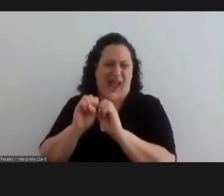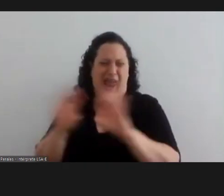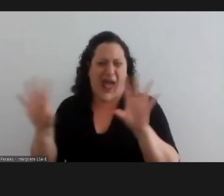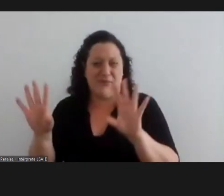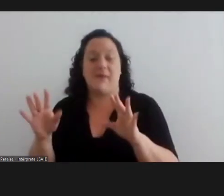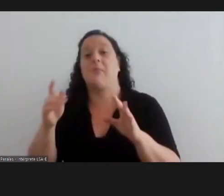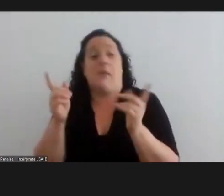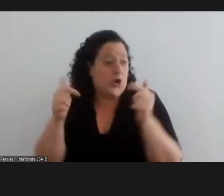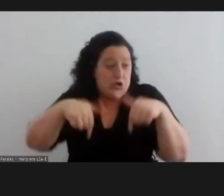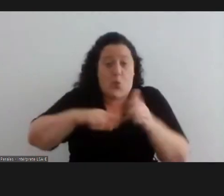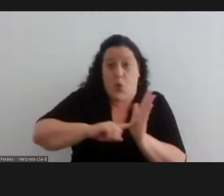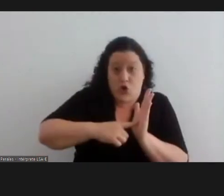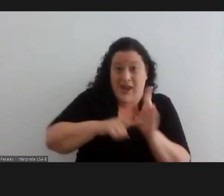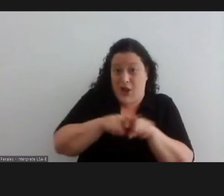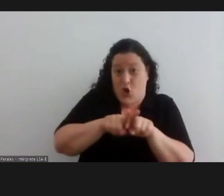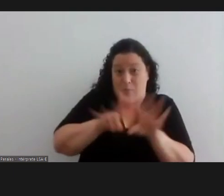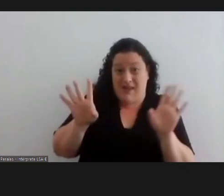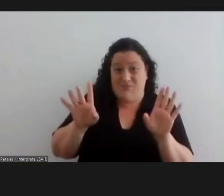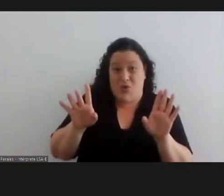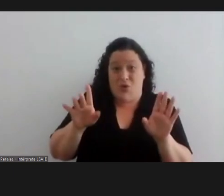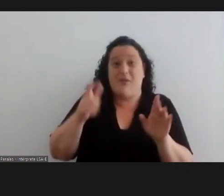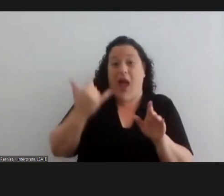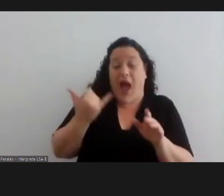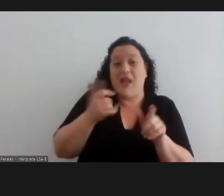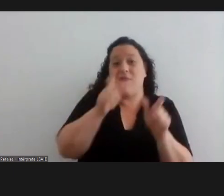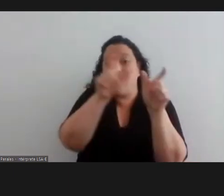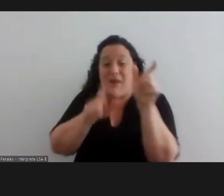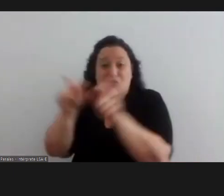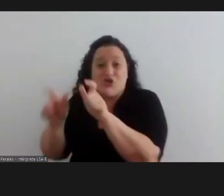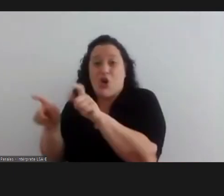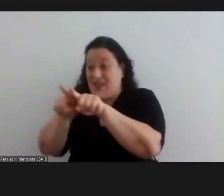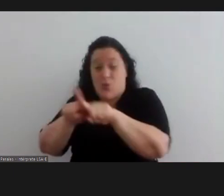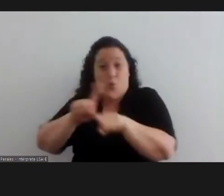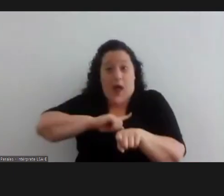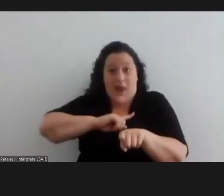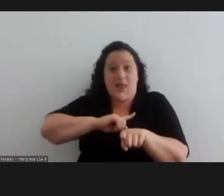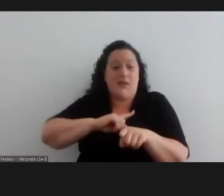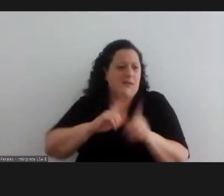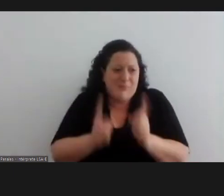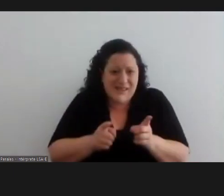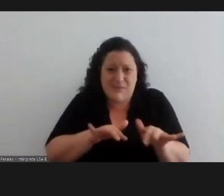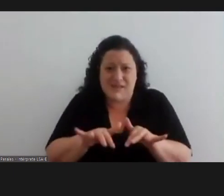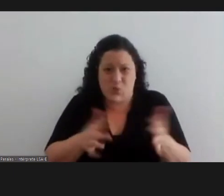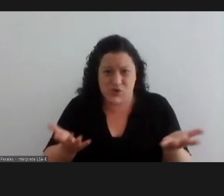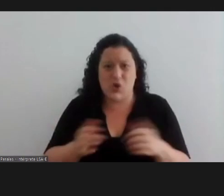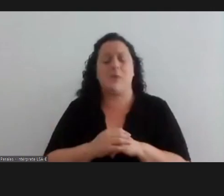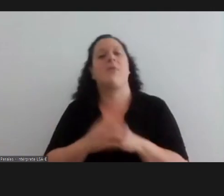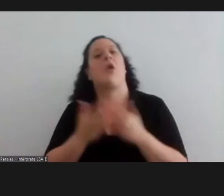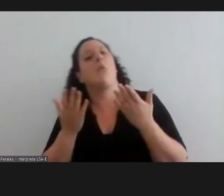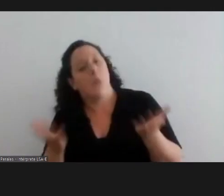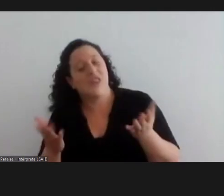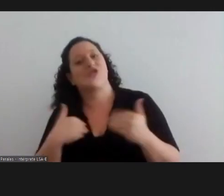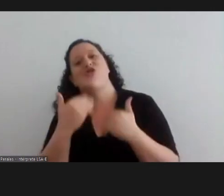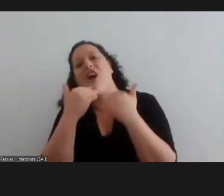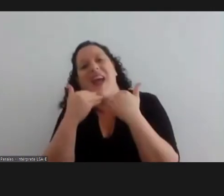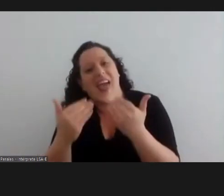i am from buenos aires and there are many people who look like me in buenos aires too i believe that this is very important and i would like to